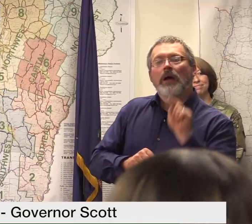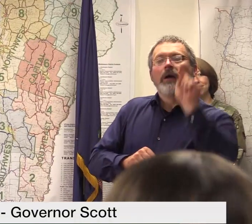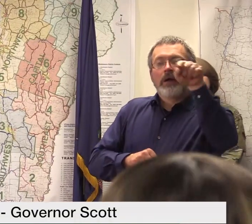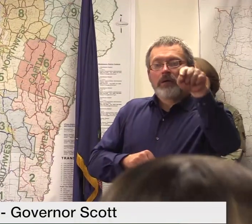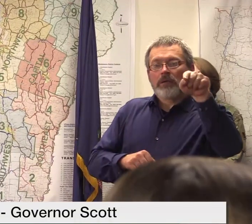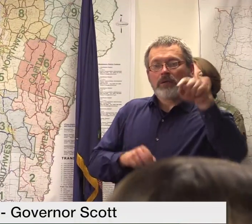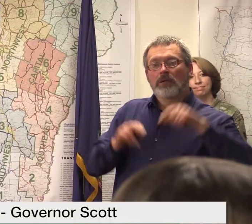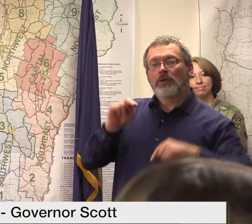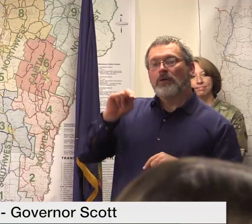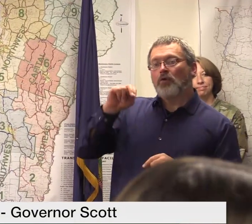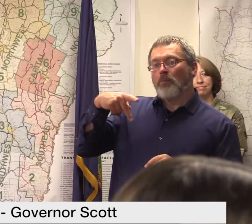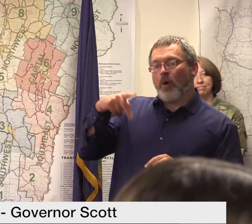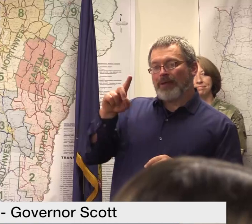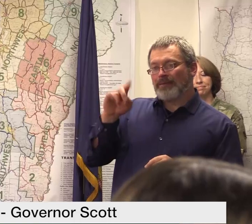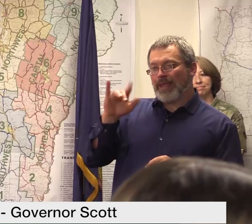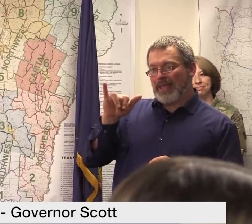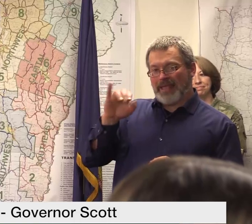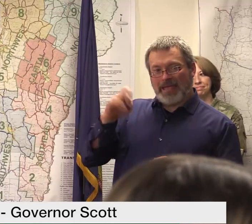express